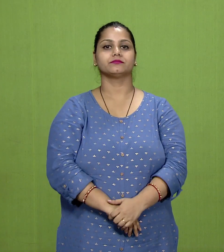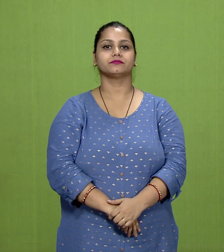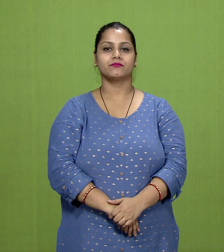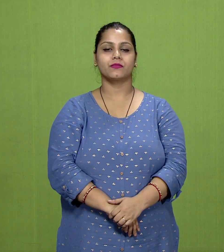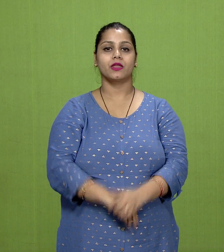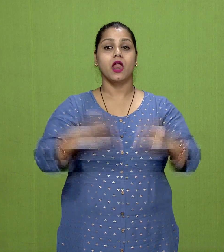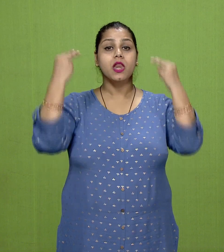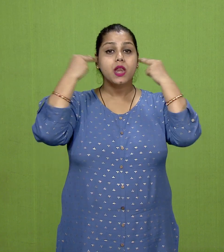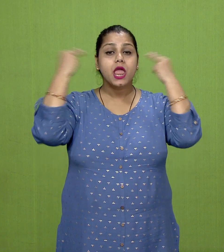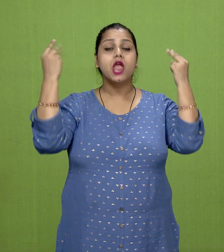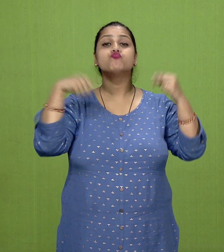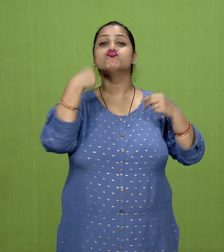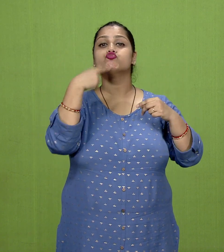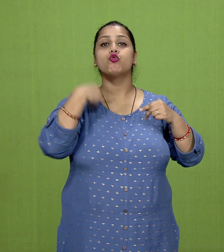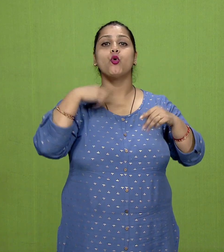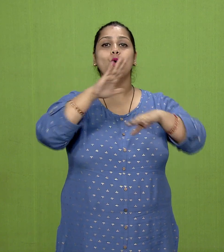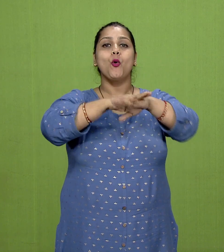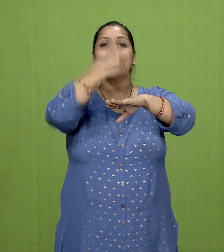is known to be the founder of Jainism.